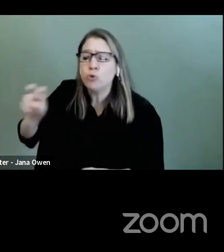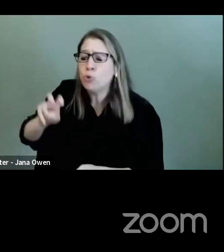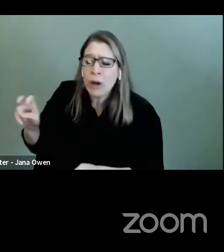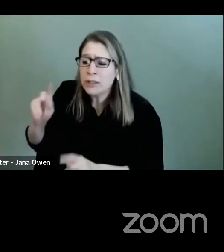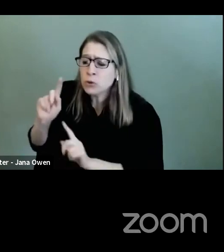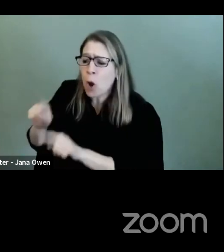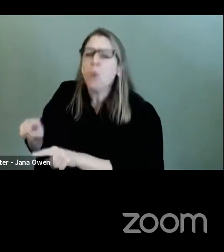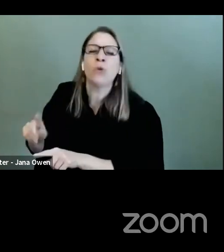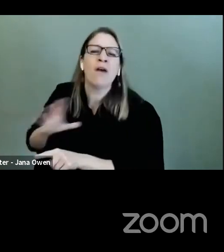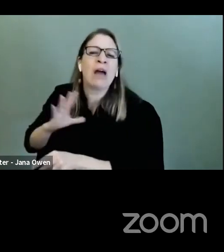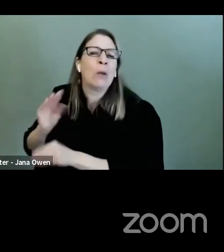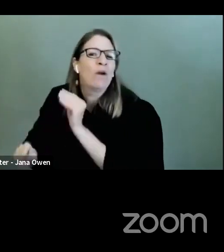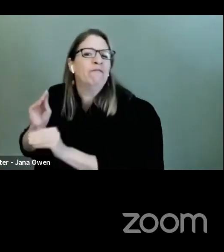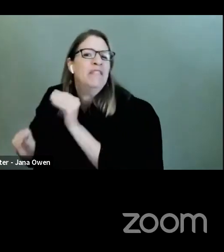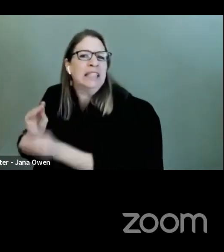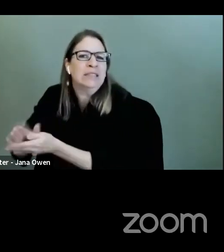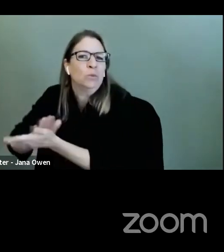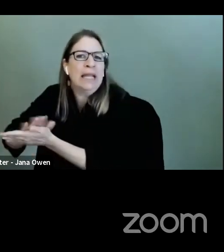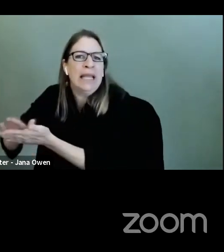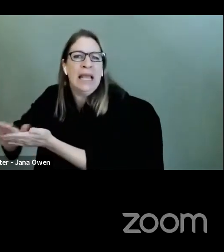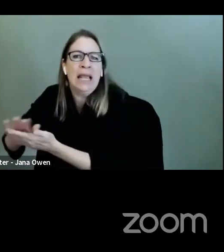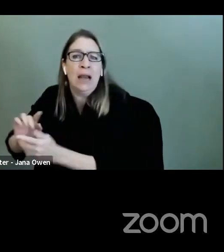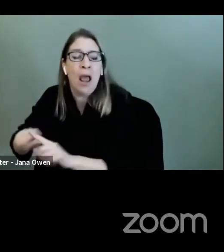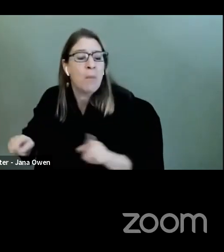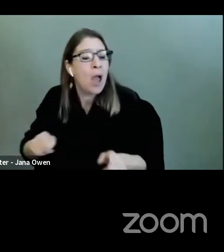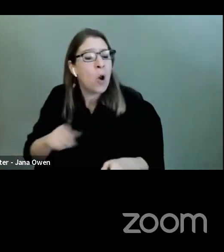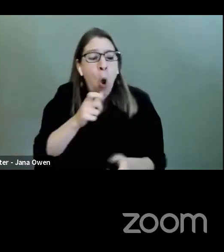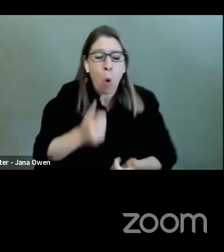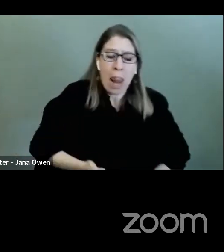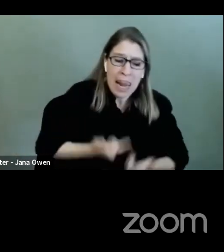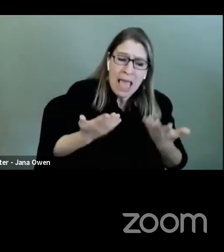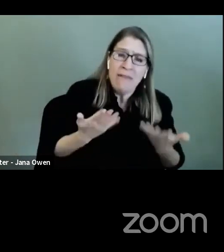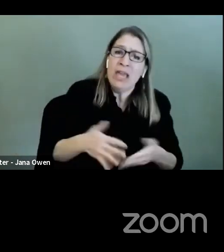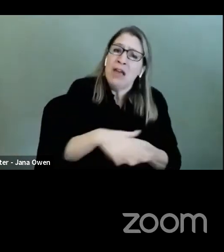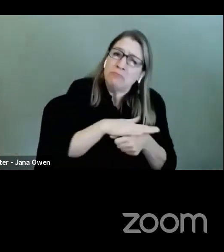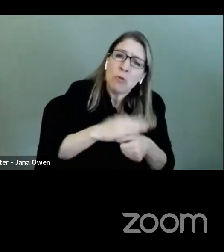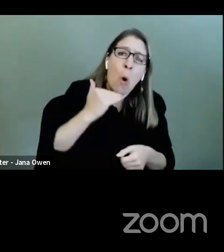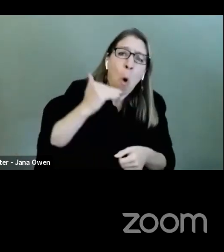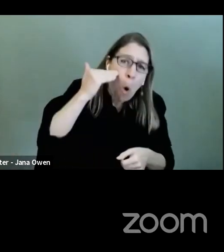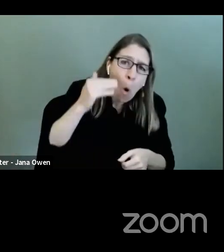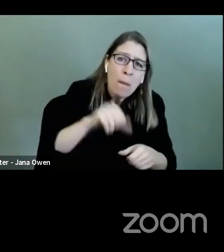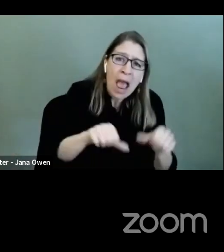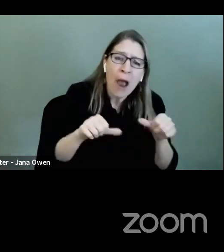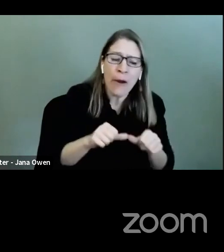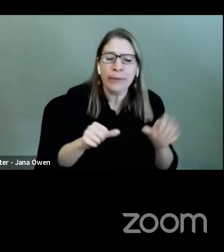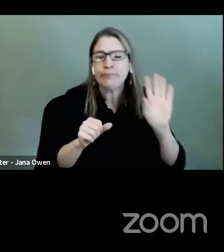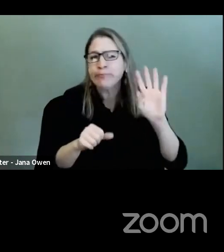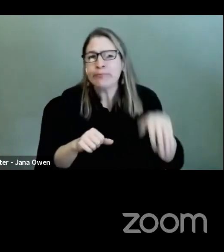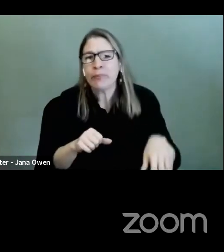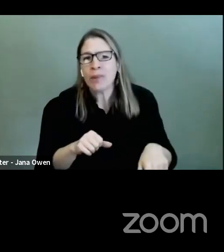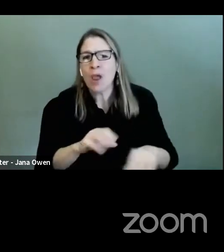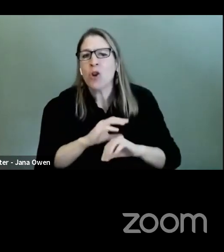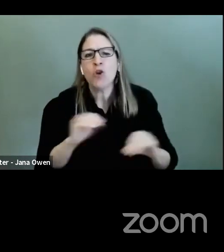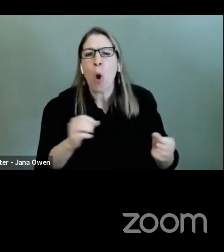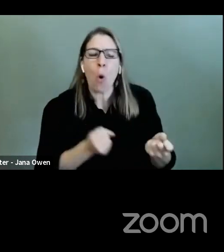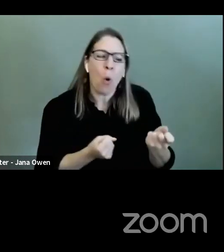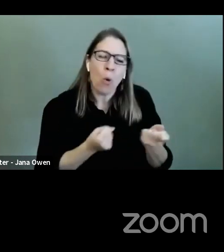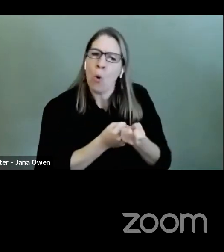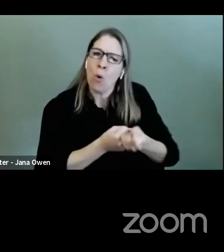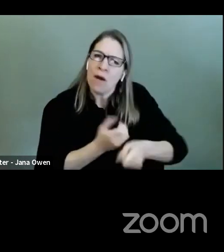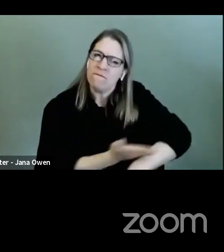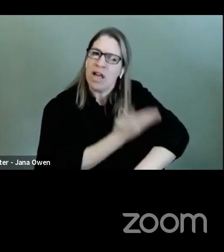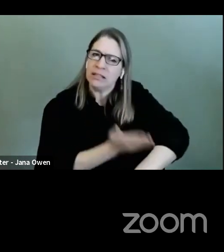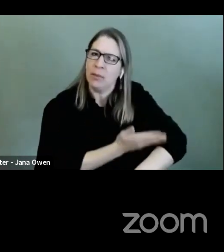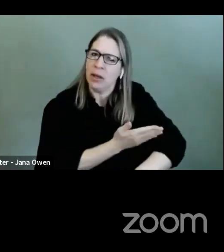and more affluent subway stations, but that we're actually investing in the